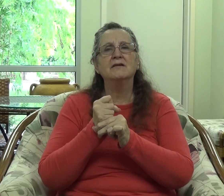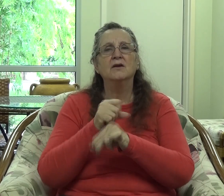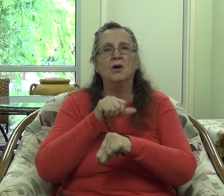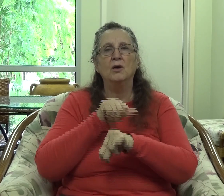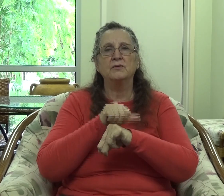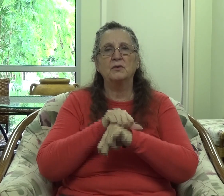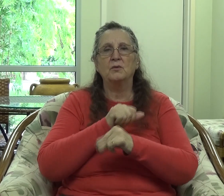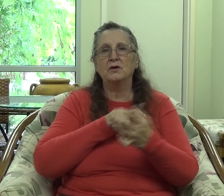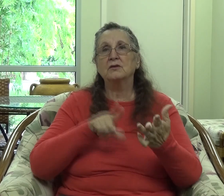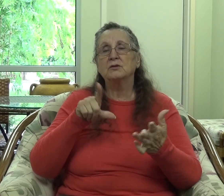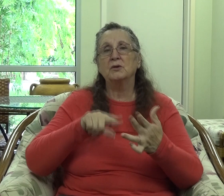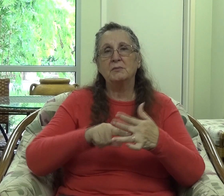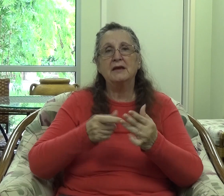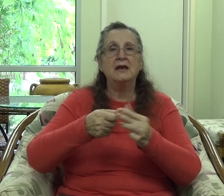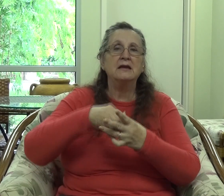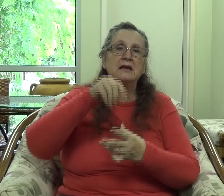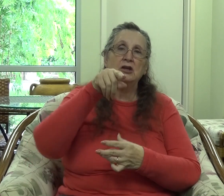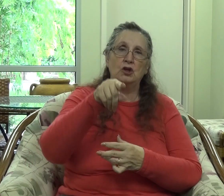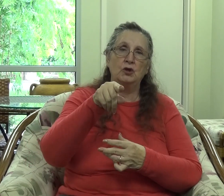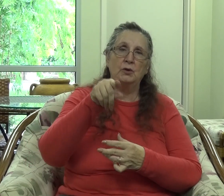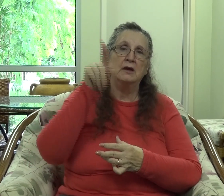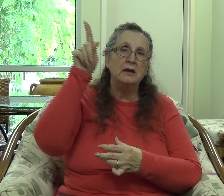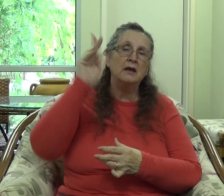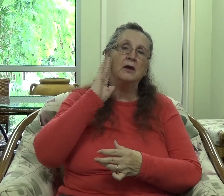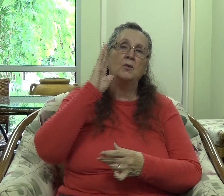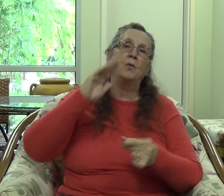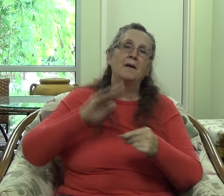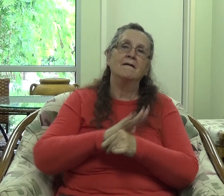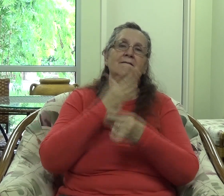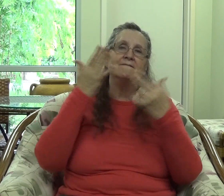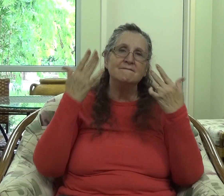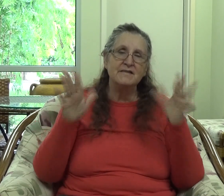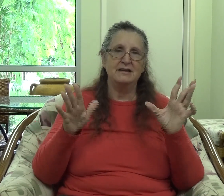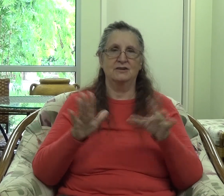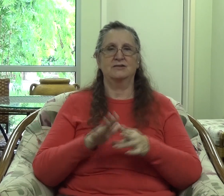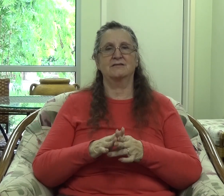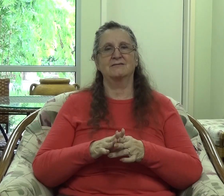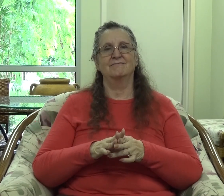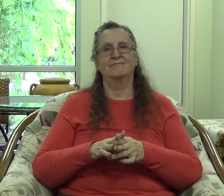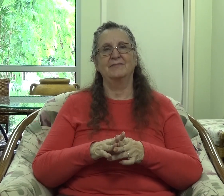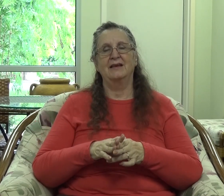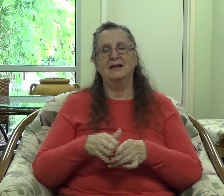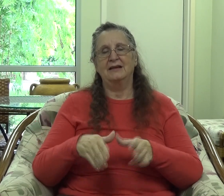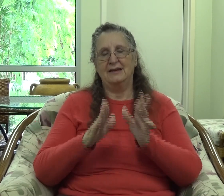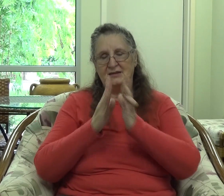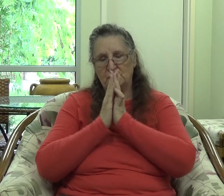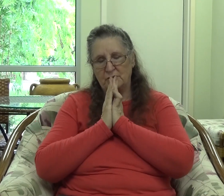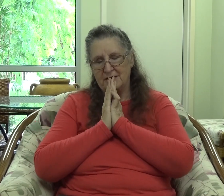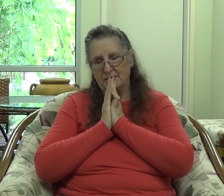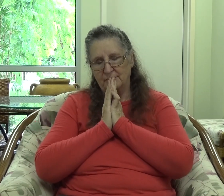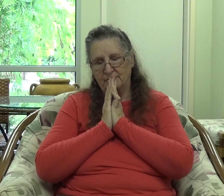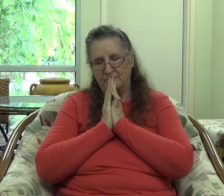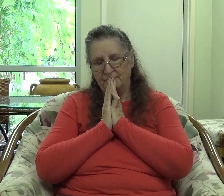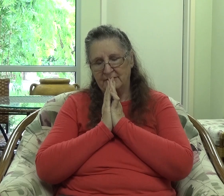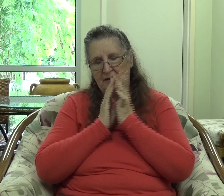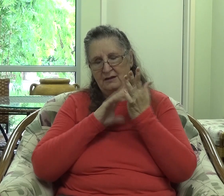Lord has begun, he will finish. Let's pray. Lord, I just want to uplift